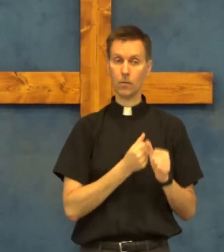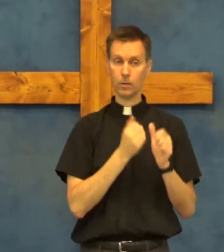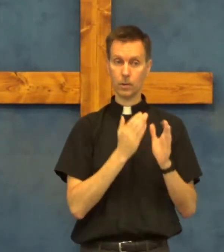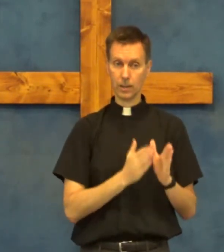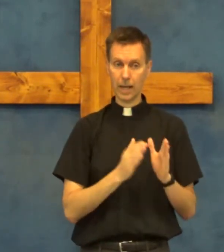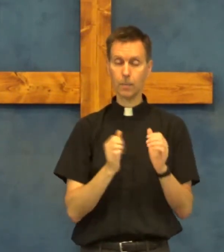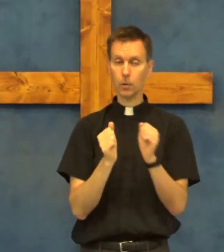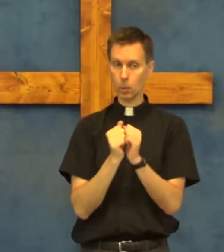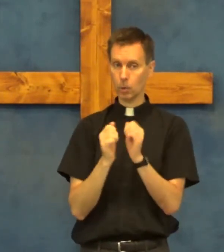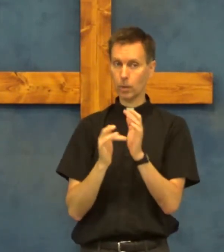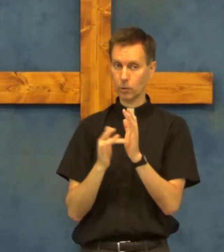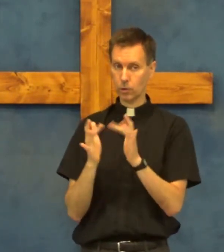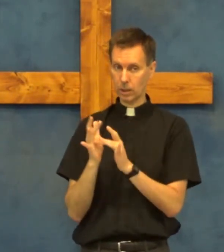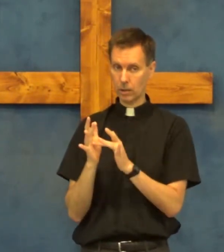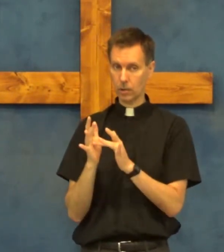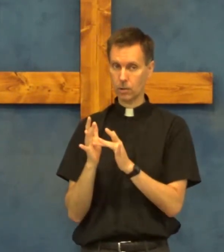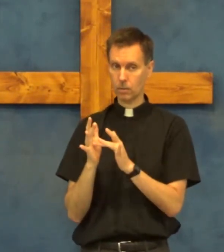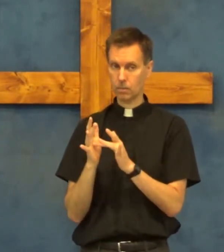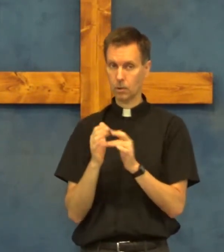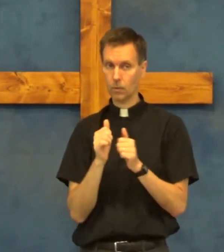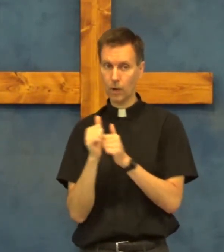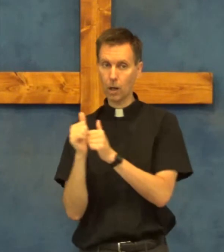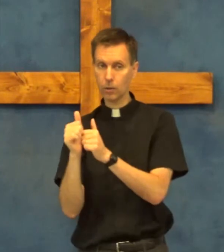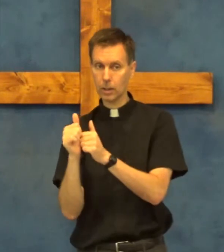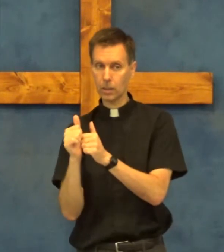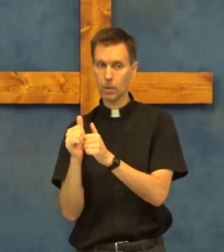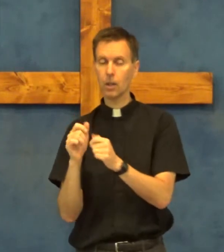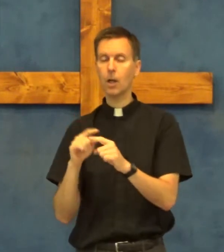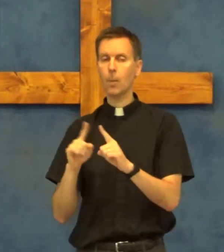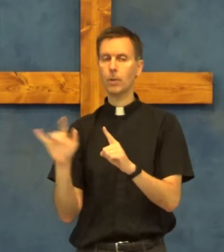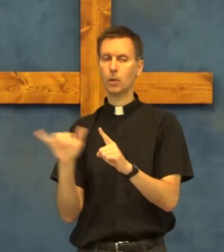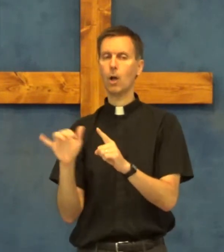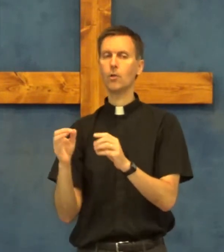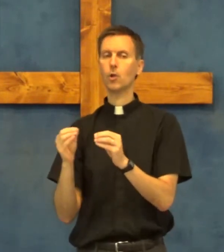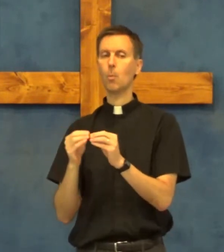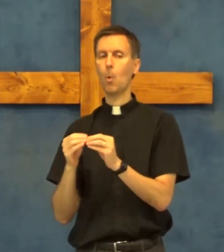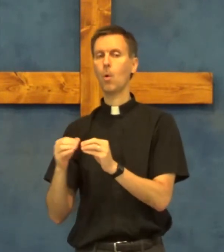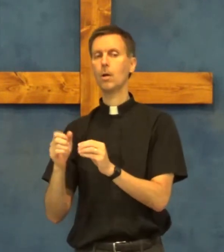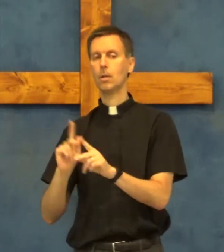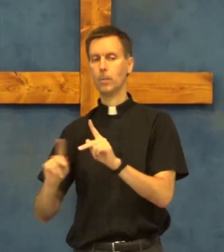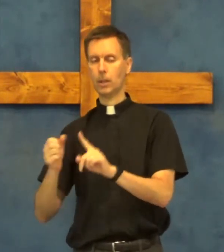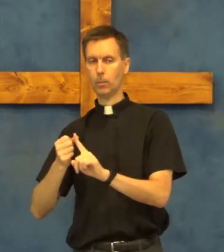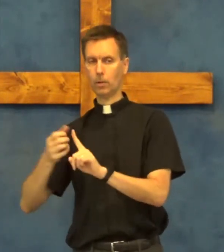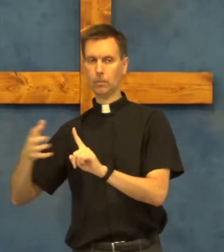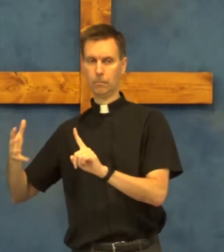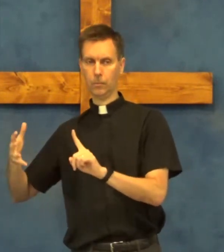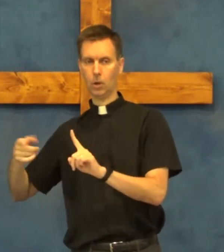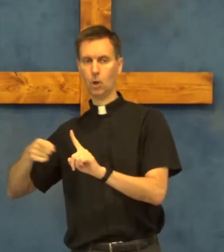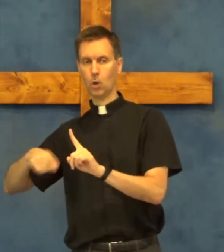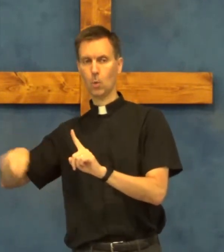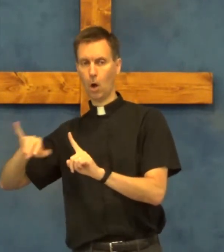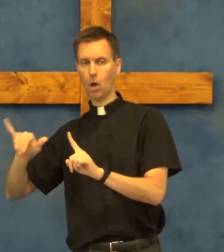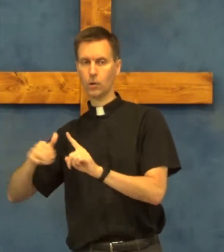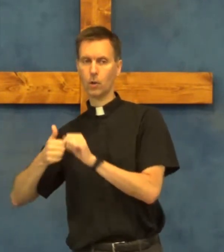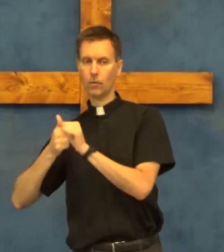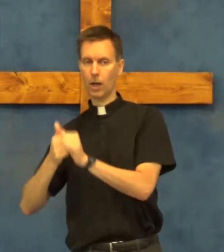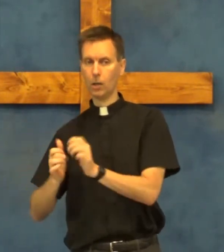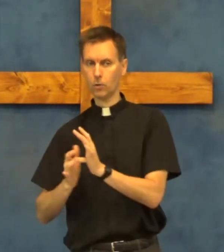disciples were with jesus followed him but there were also more people who also followed